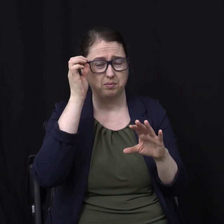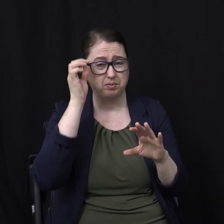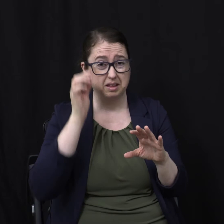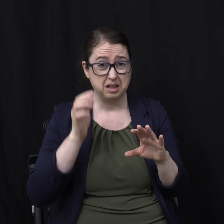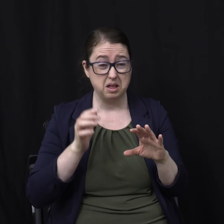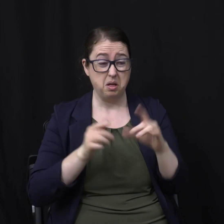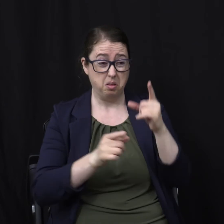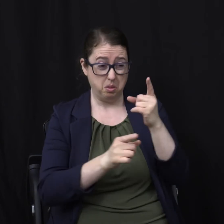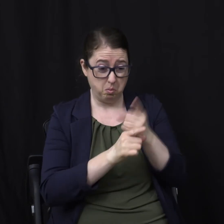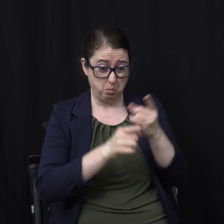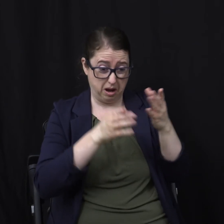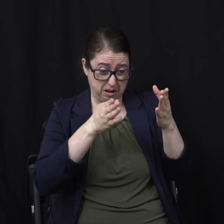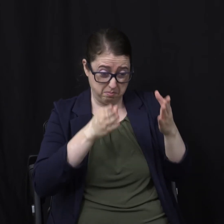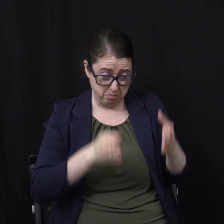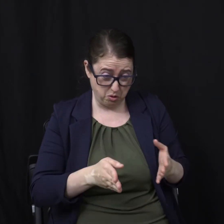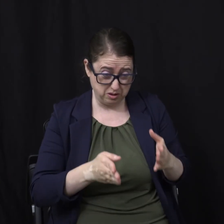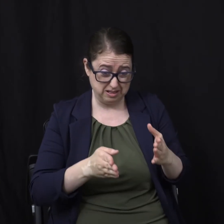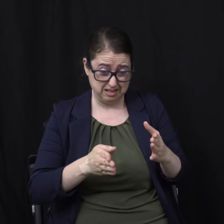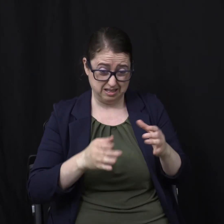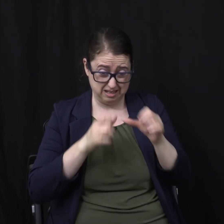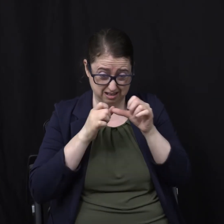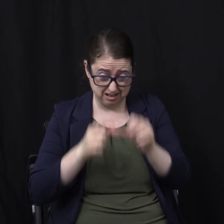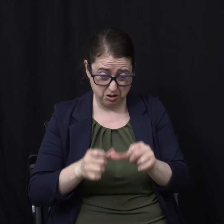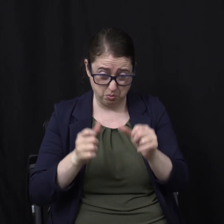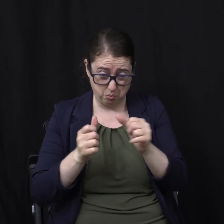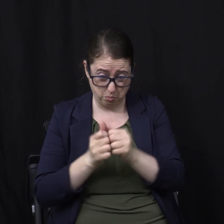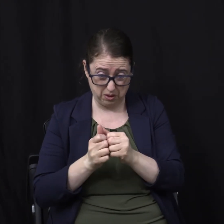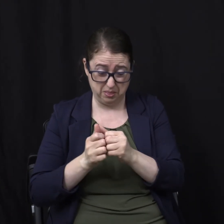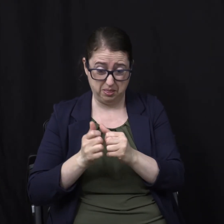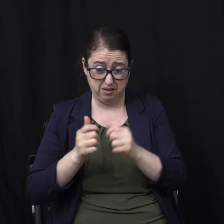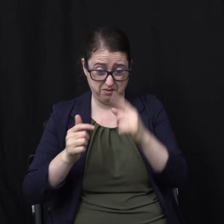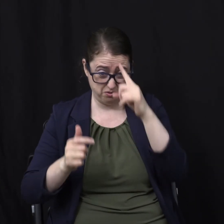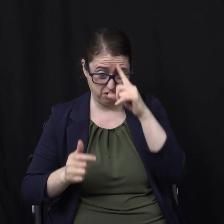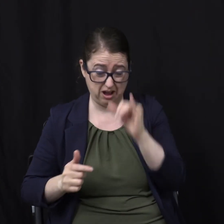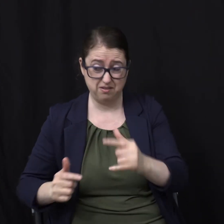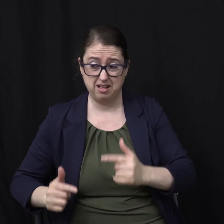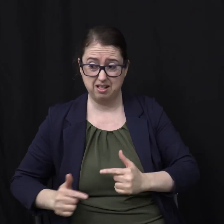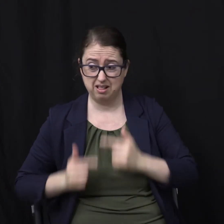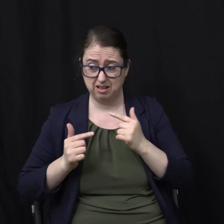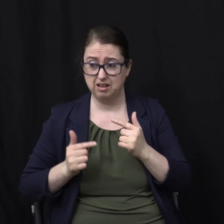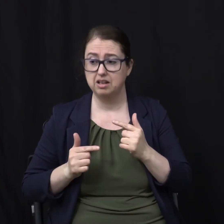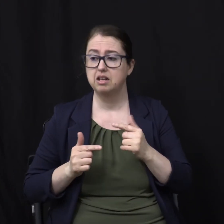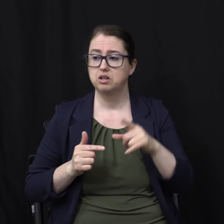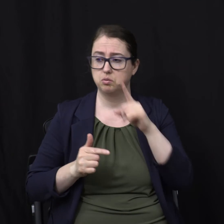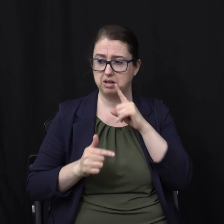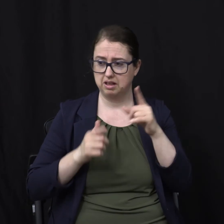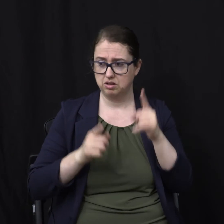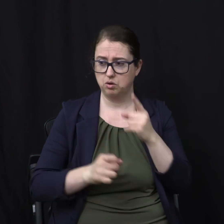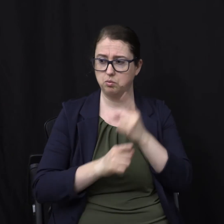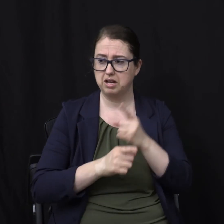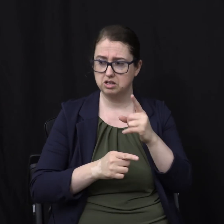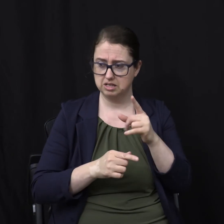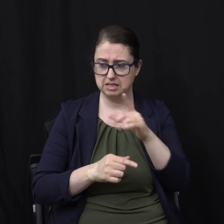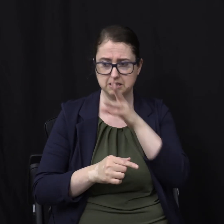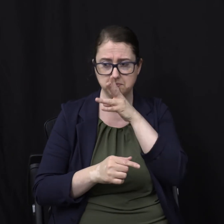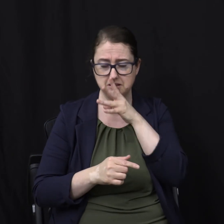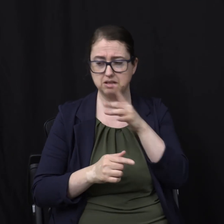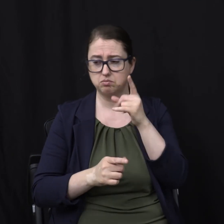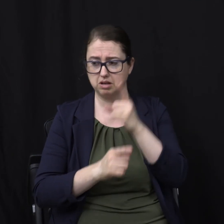who walks righteously And speaks uprightly Who despises the gain of oppressions Who stops his ears From hearing about bloodshed And shuts his eyes From seeing evil